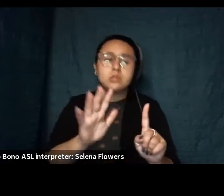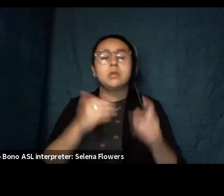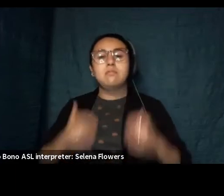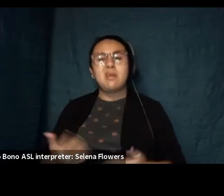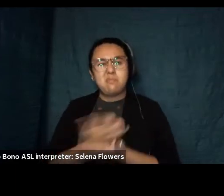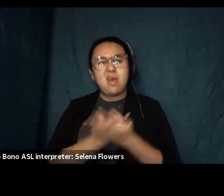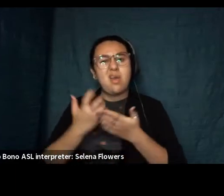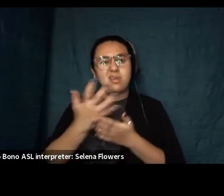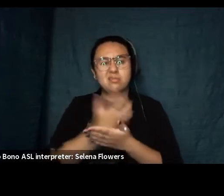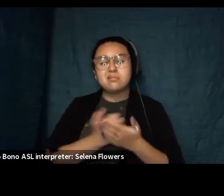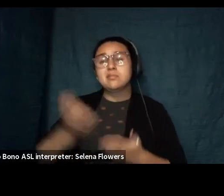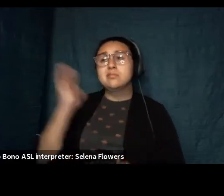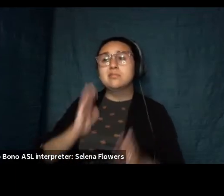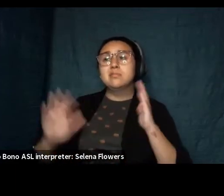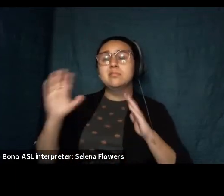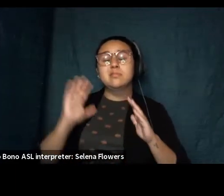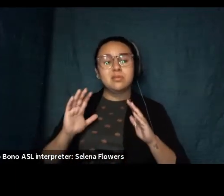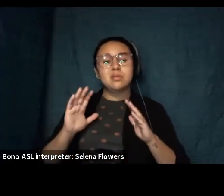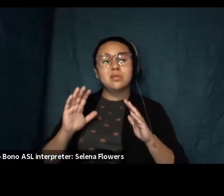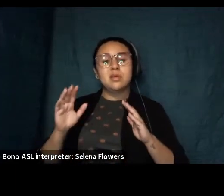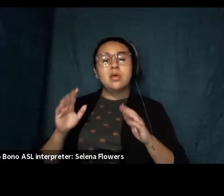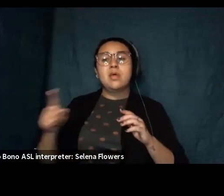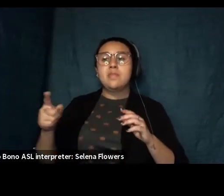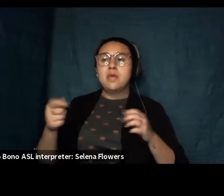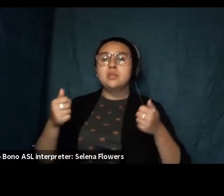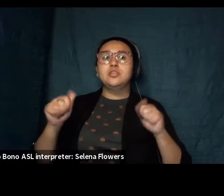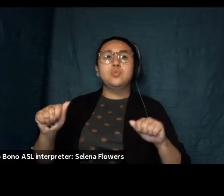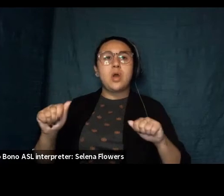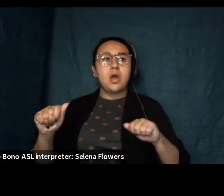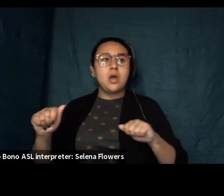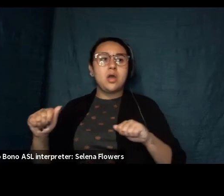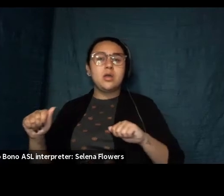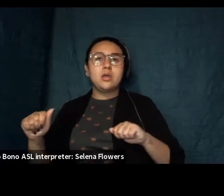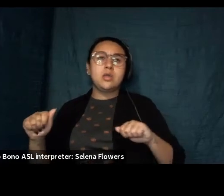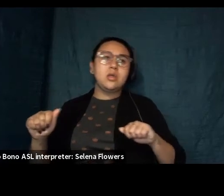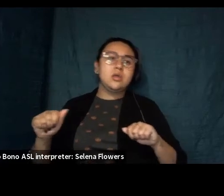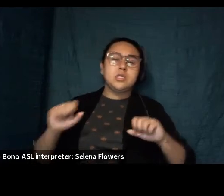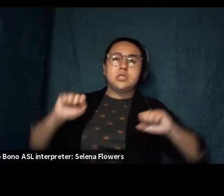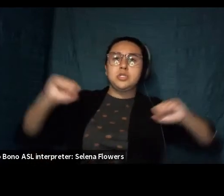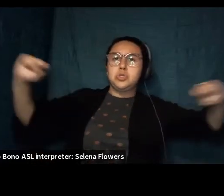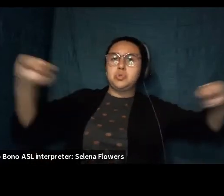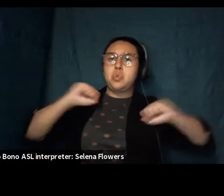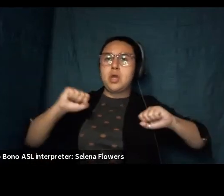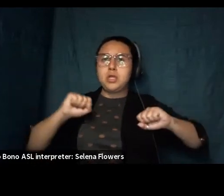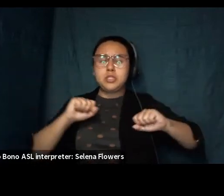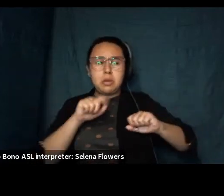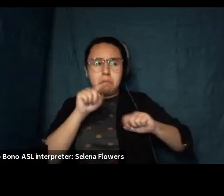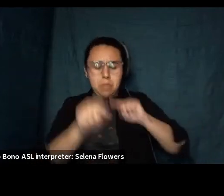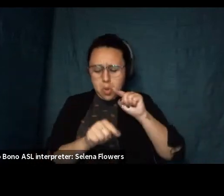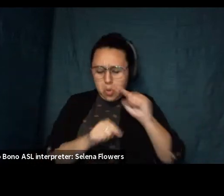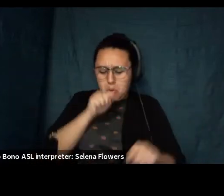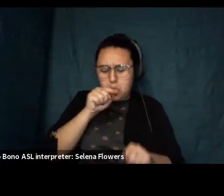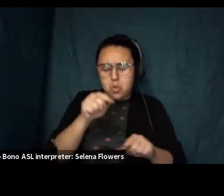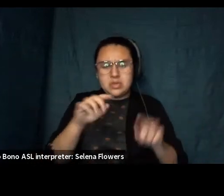spent a long time in the theater fumbling their blocking being stretched and prodded as to pose stitched